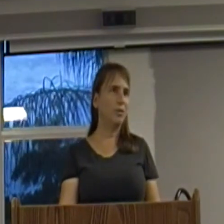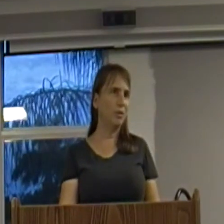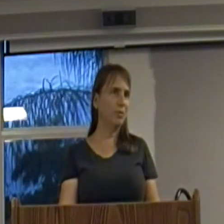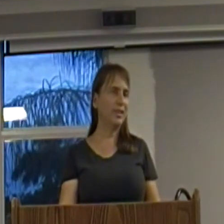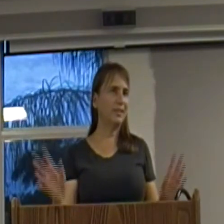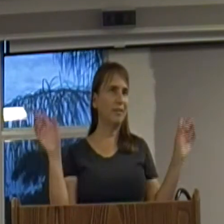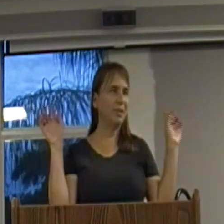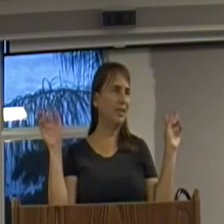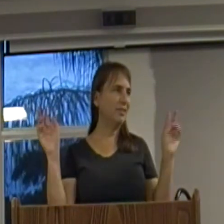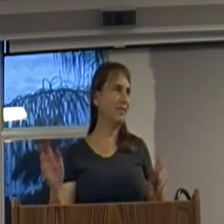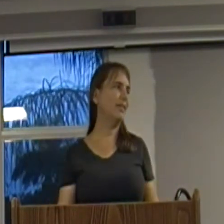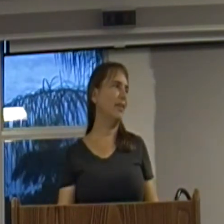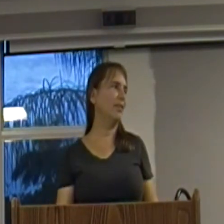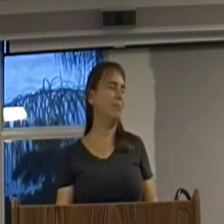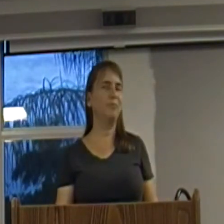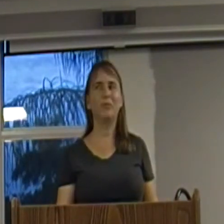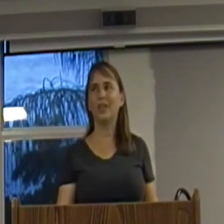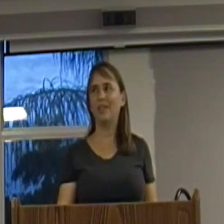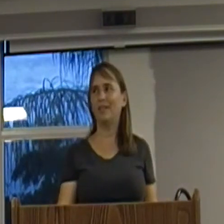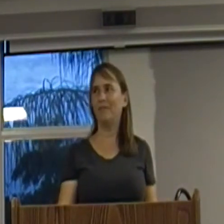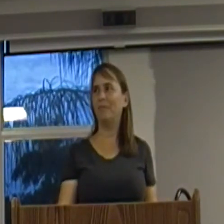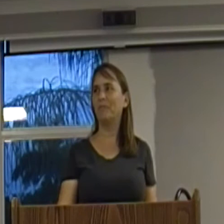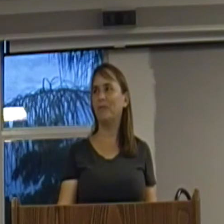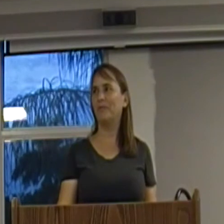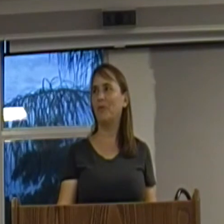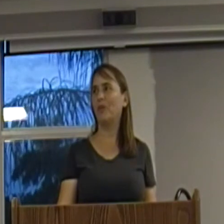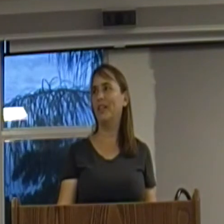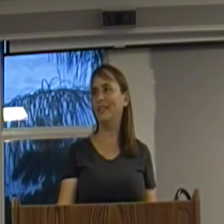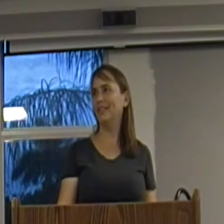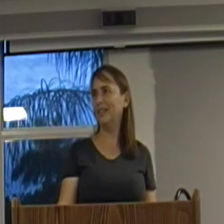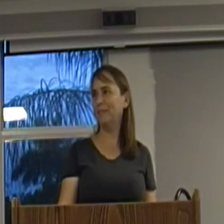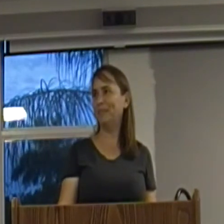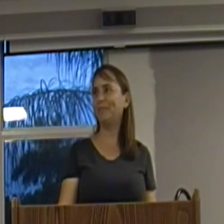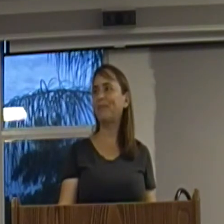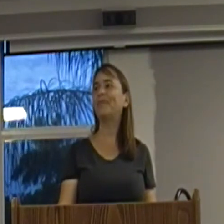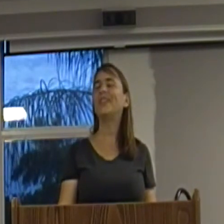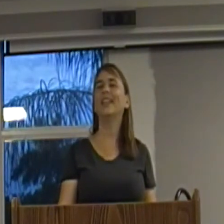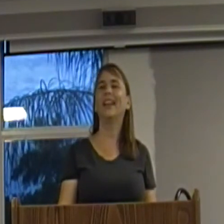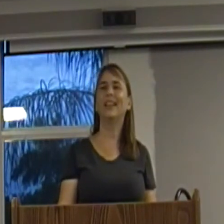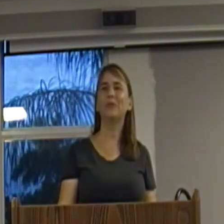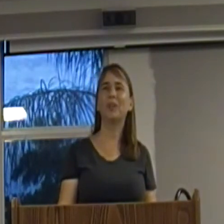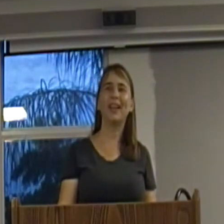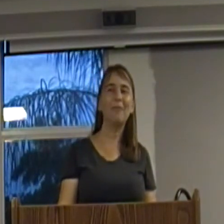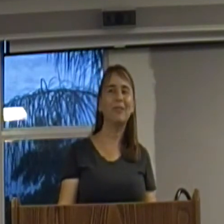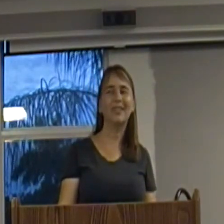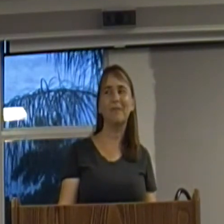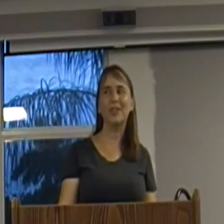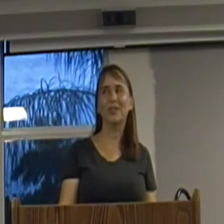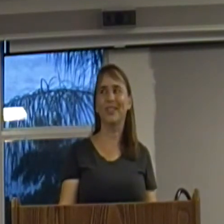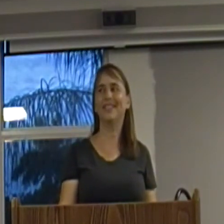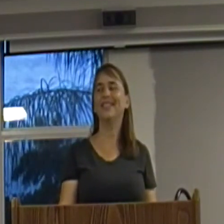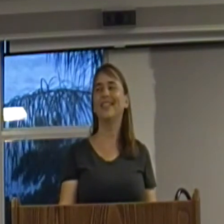corporatism is or isn't, and what capitalism is or isn't,